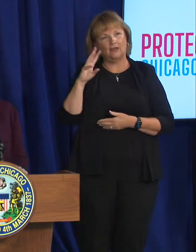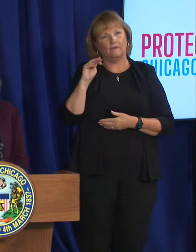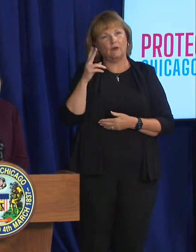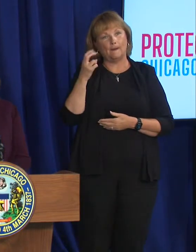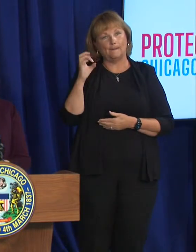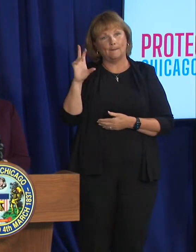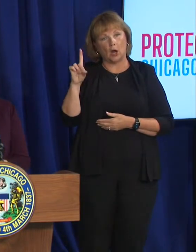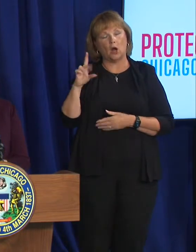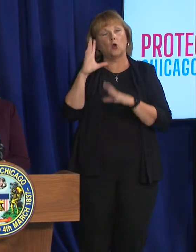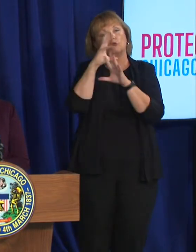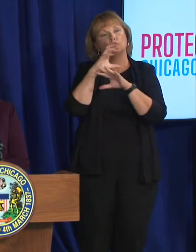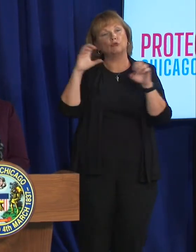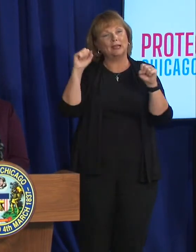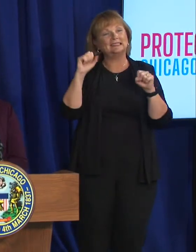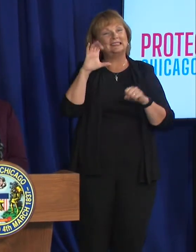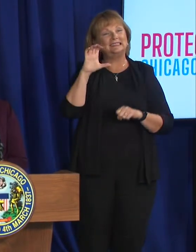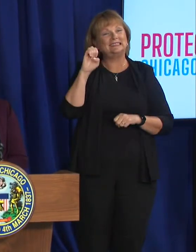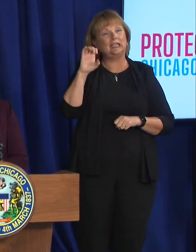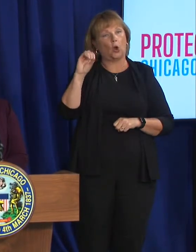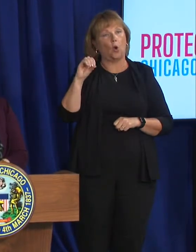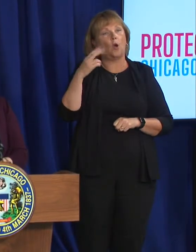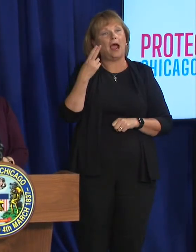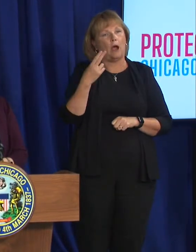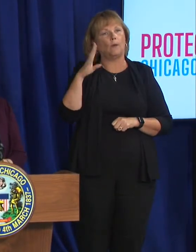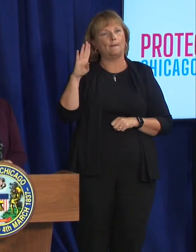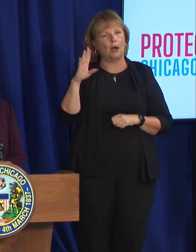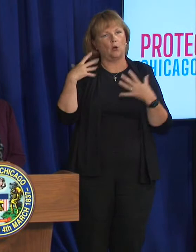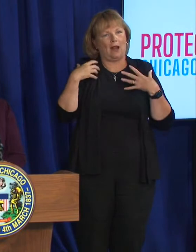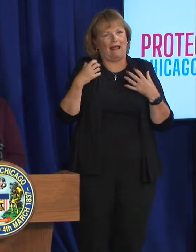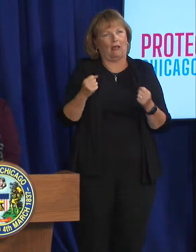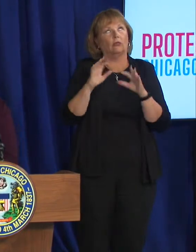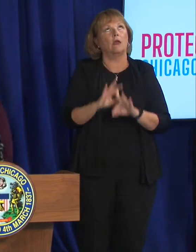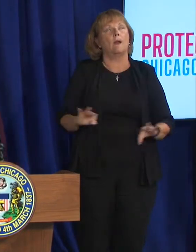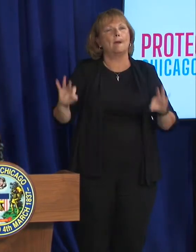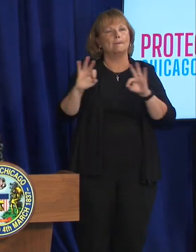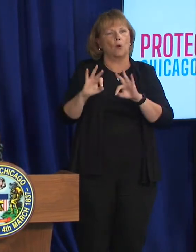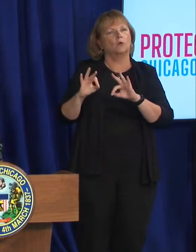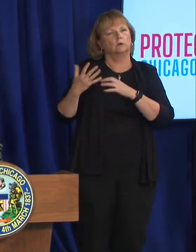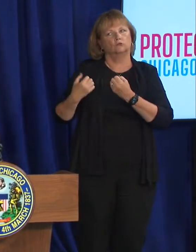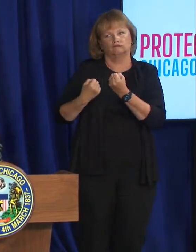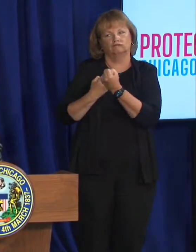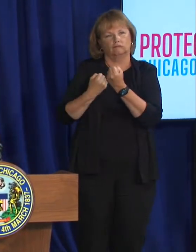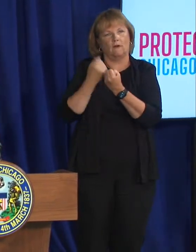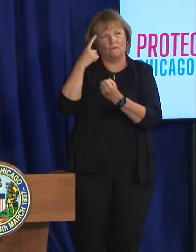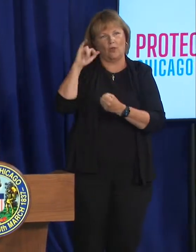the President and CEO of Howard Brown Health, a really critical partner for us in these efforts.